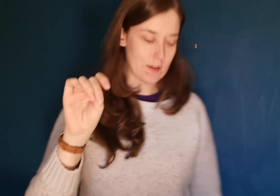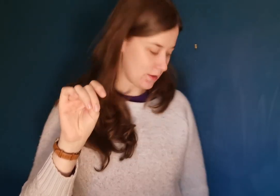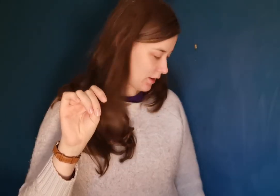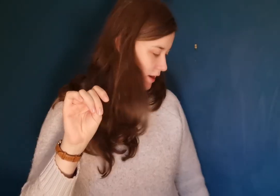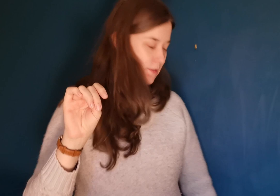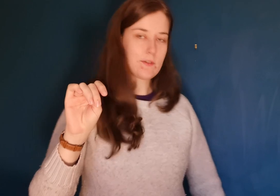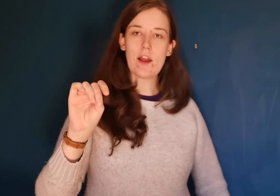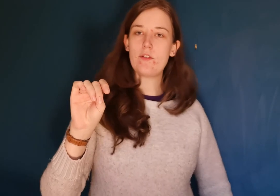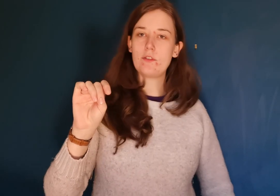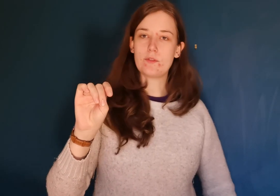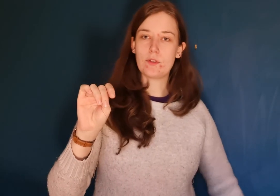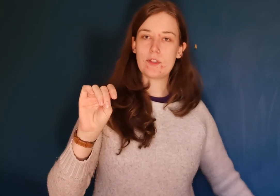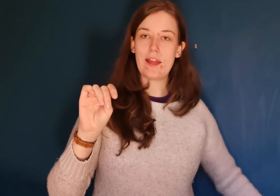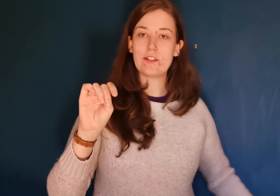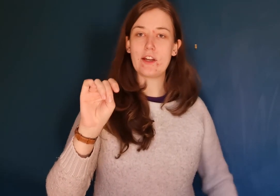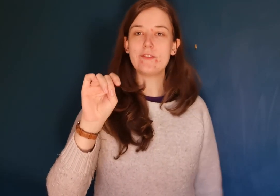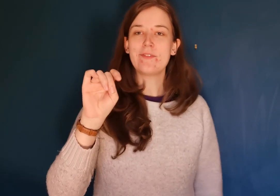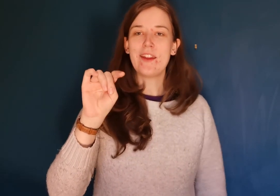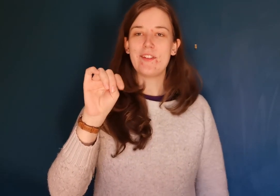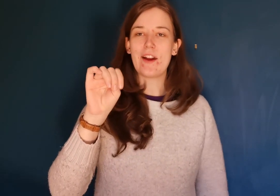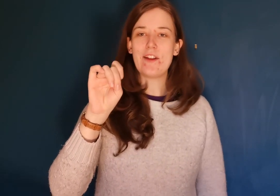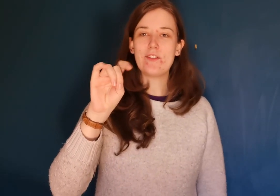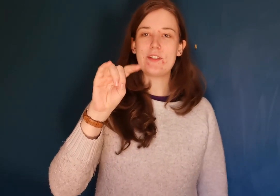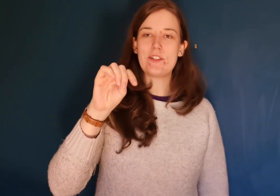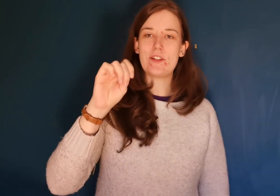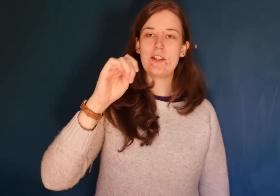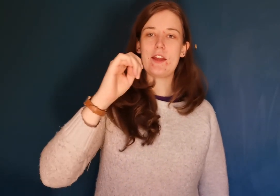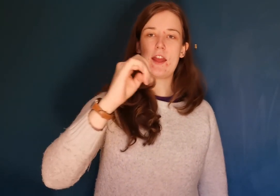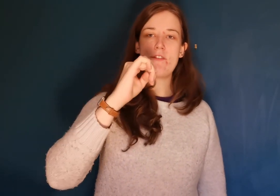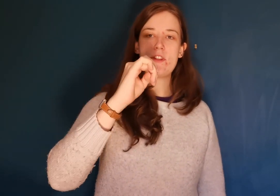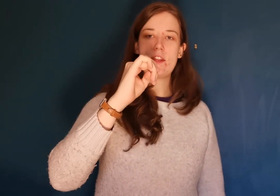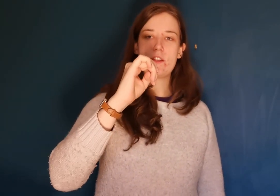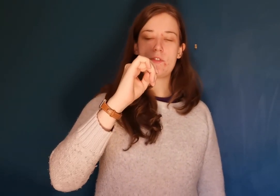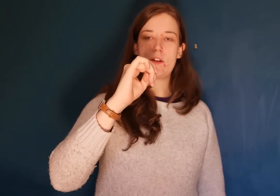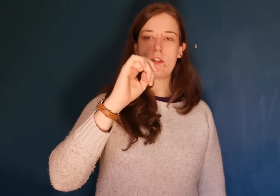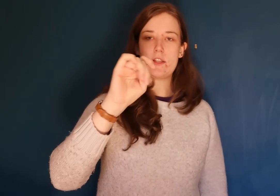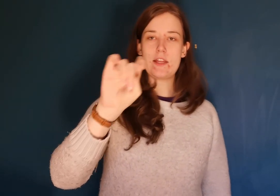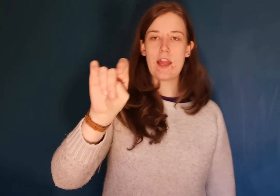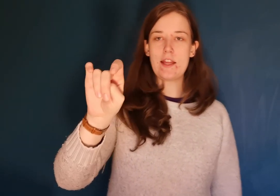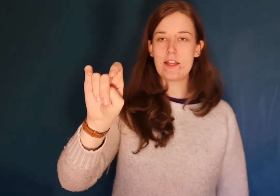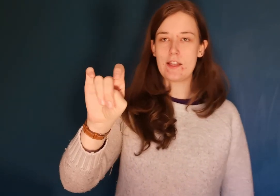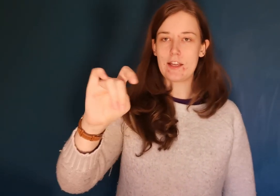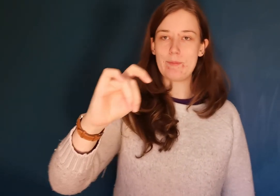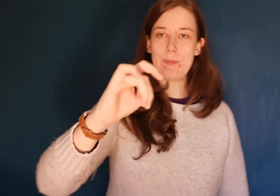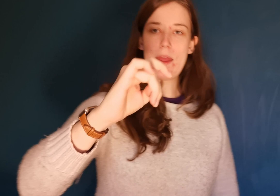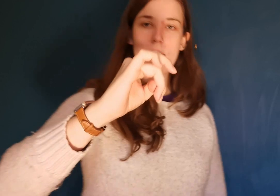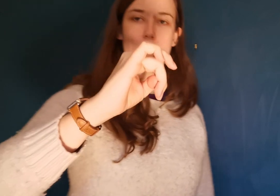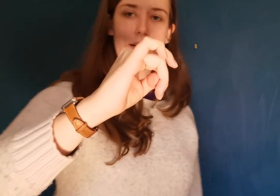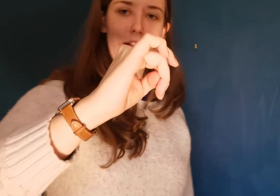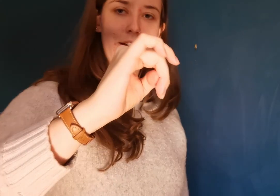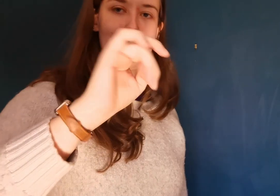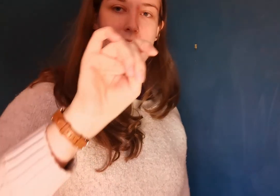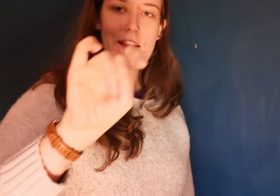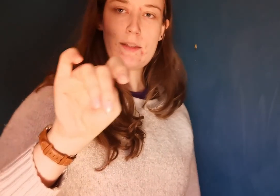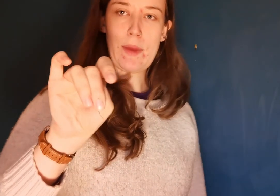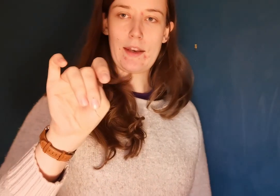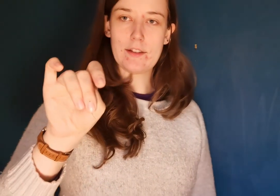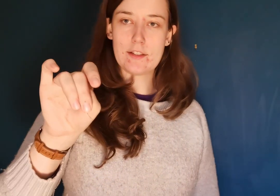Okay, whatever. Just hit a chair. Whatever we're doing, everything is rounded. See, anything that can be bent, is bent.